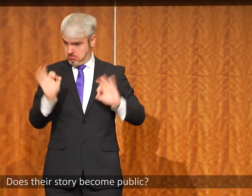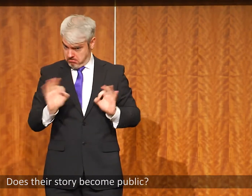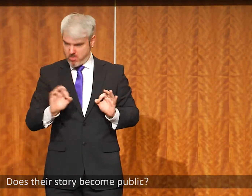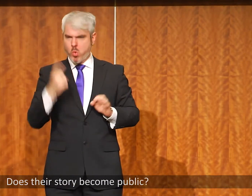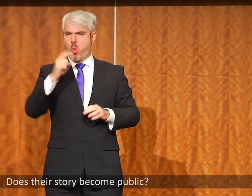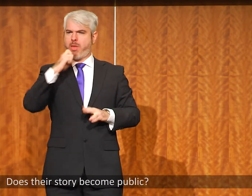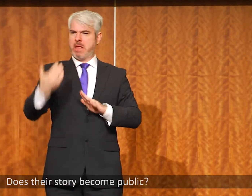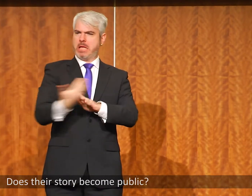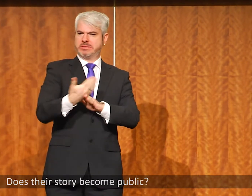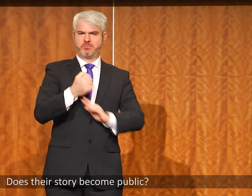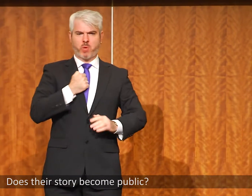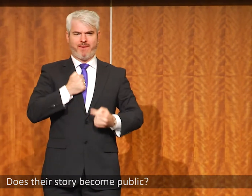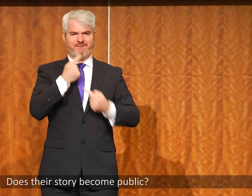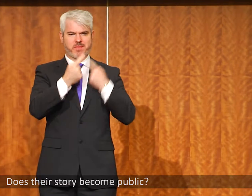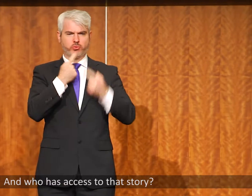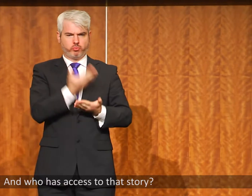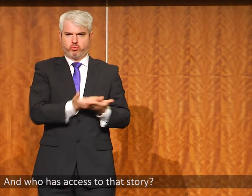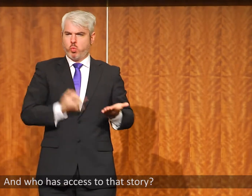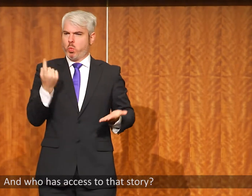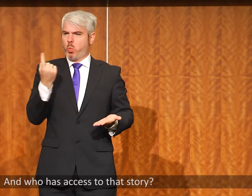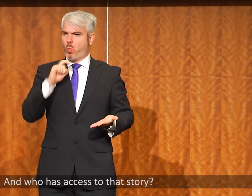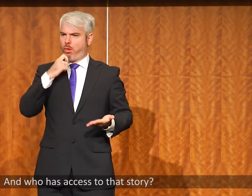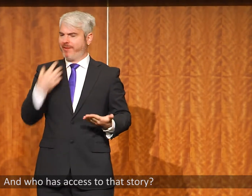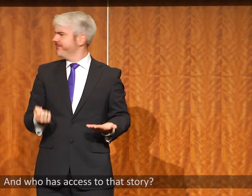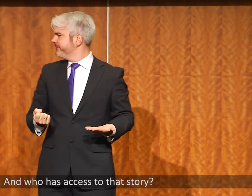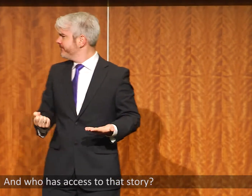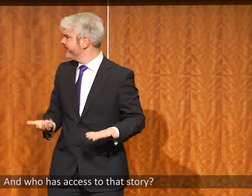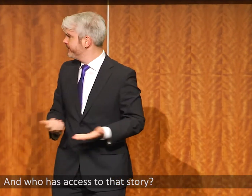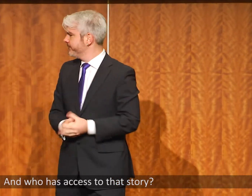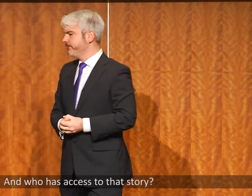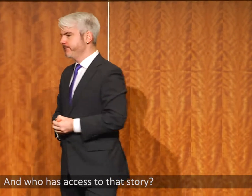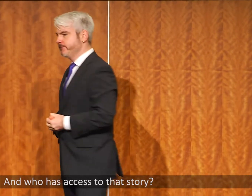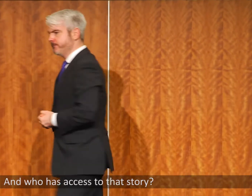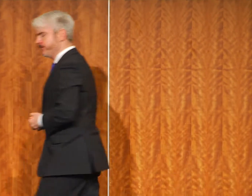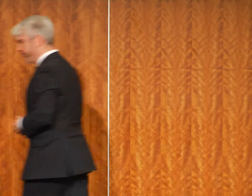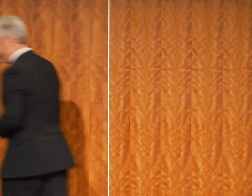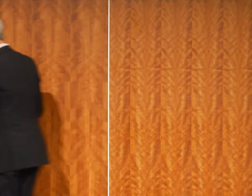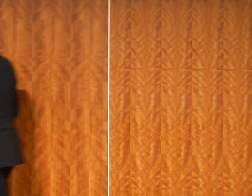and who has access to that story?